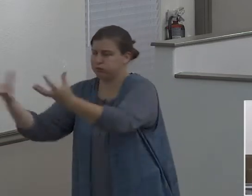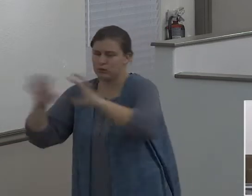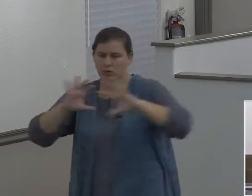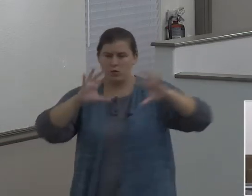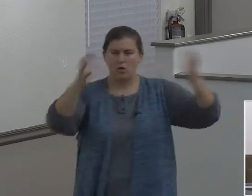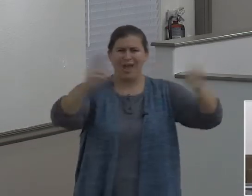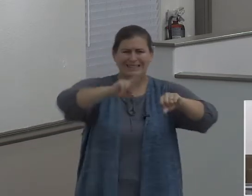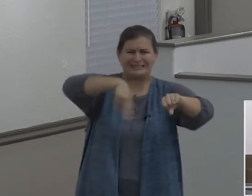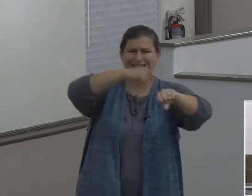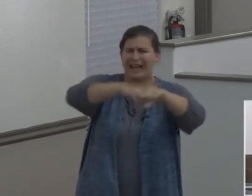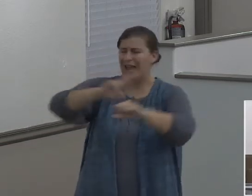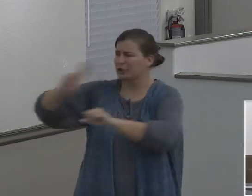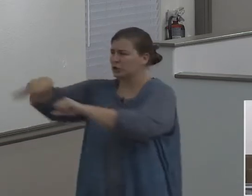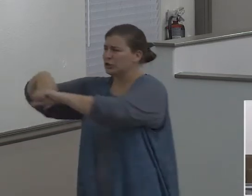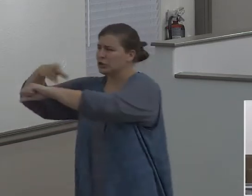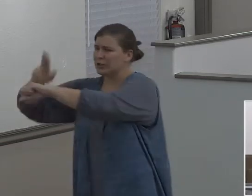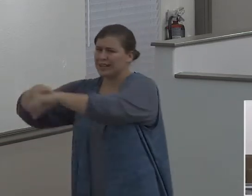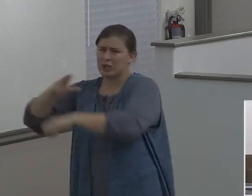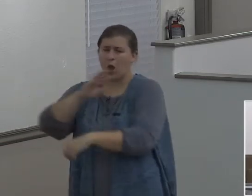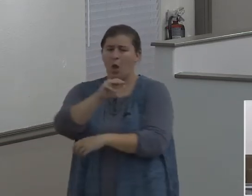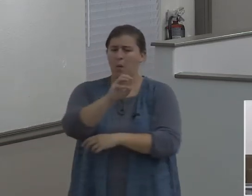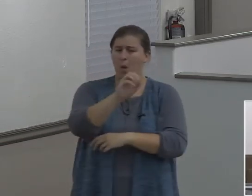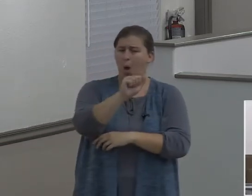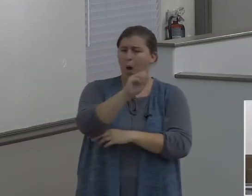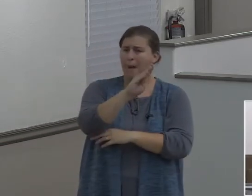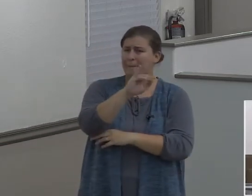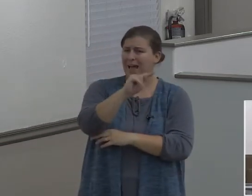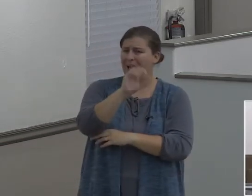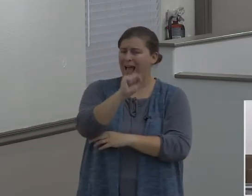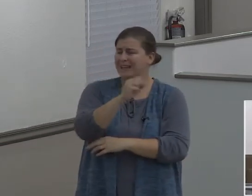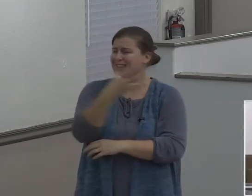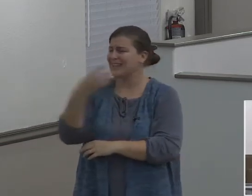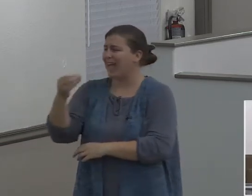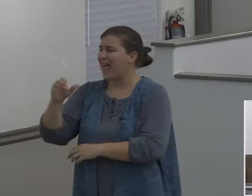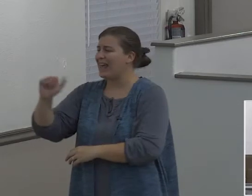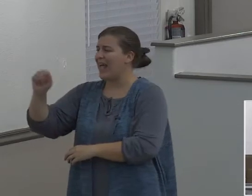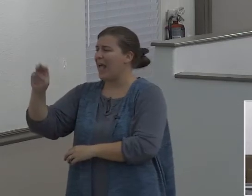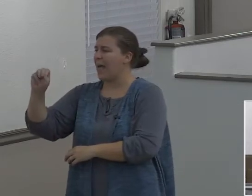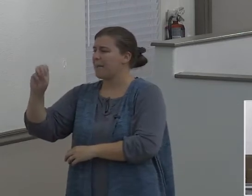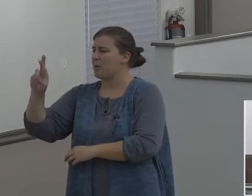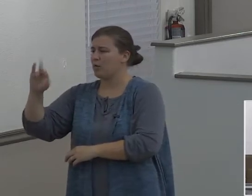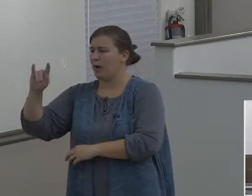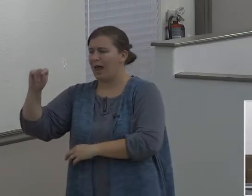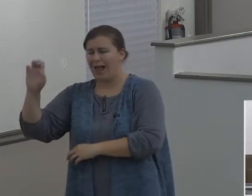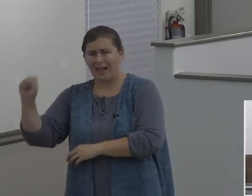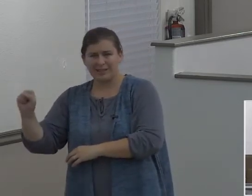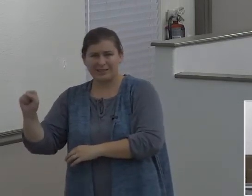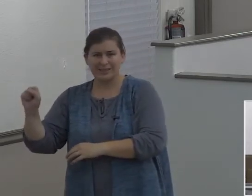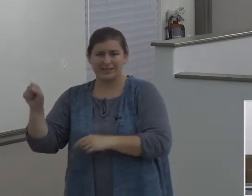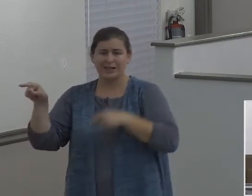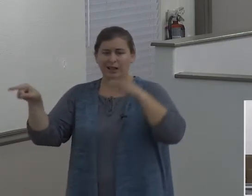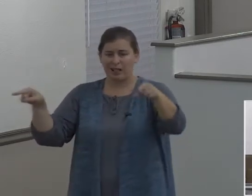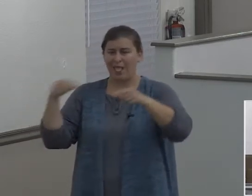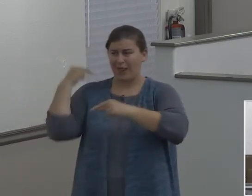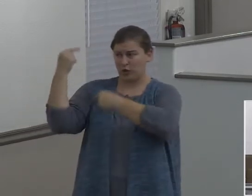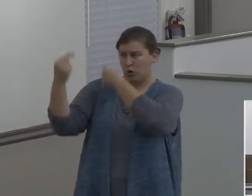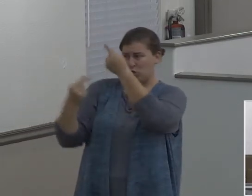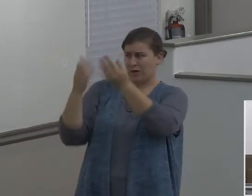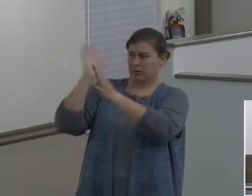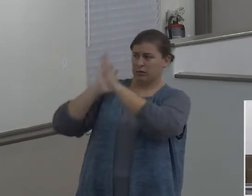from a father who was a saved man, Lot was a saved man. This shows you how bad it can get